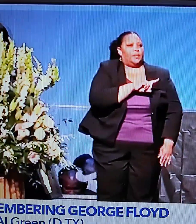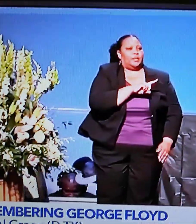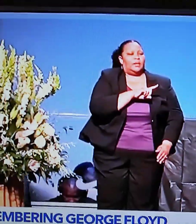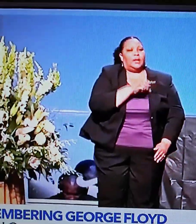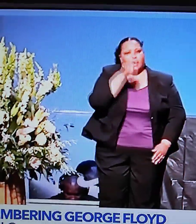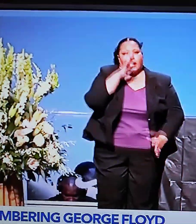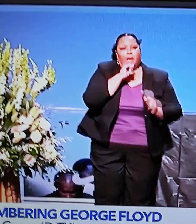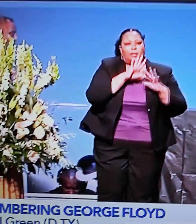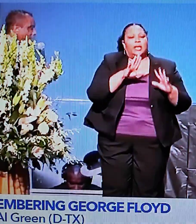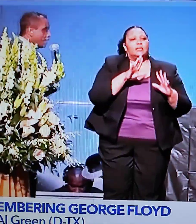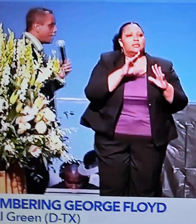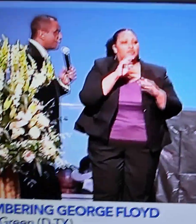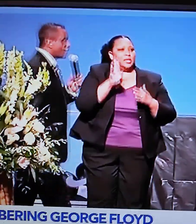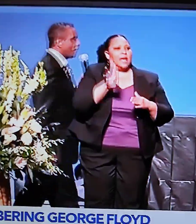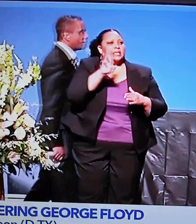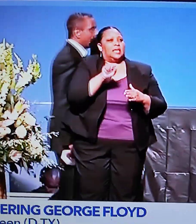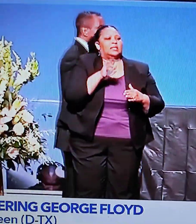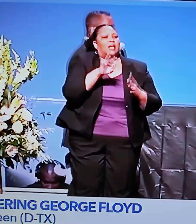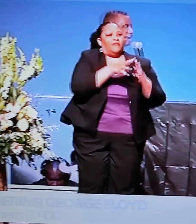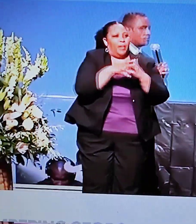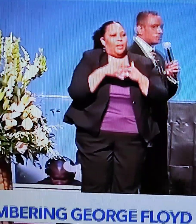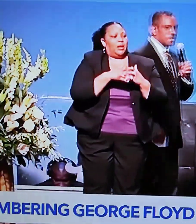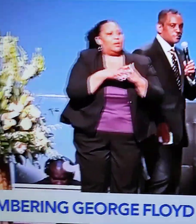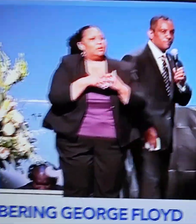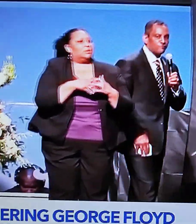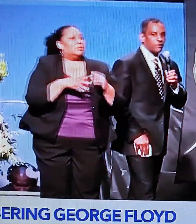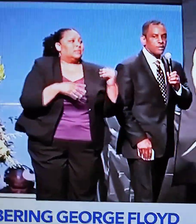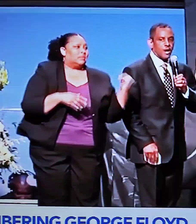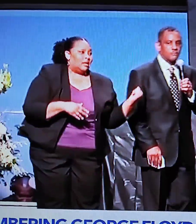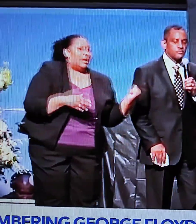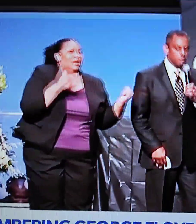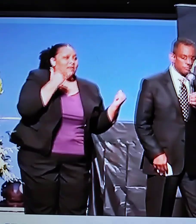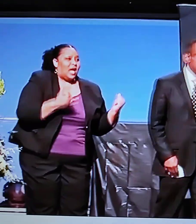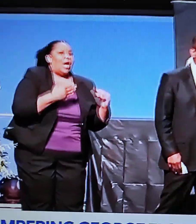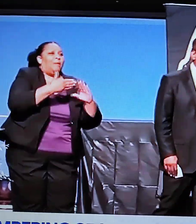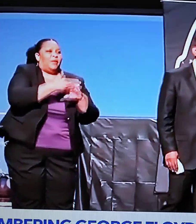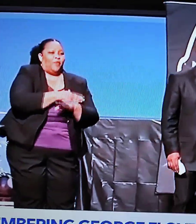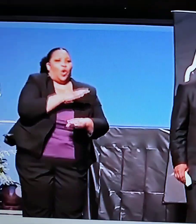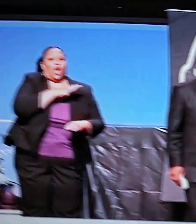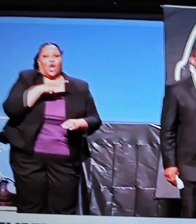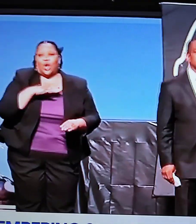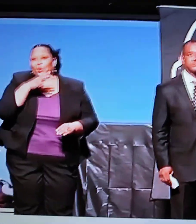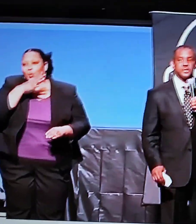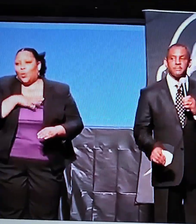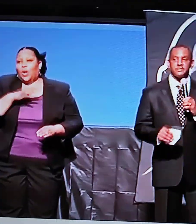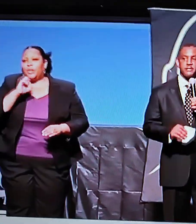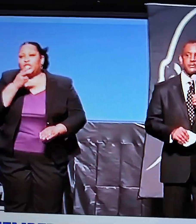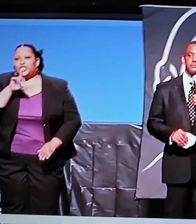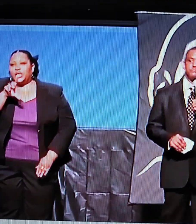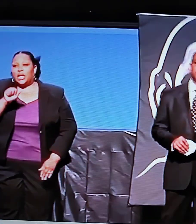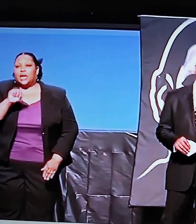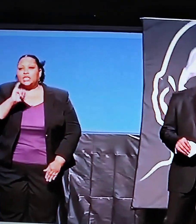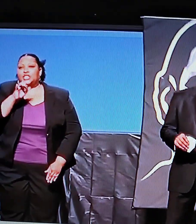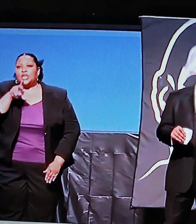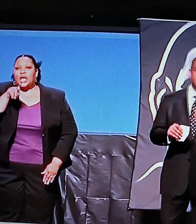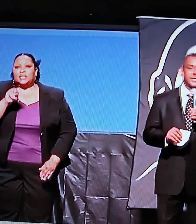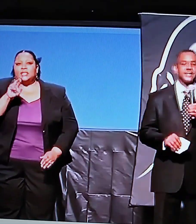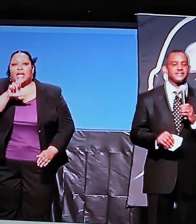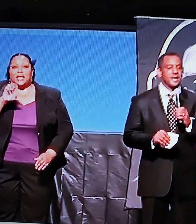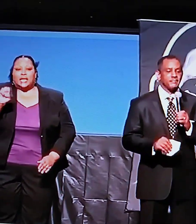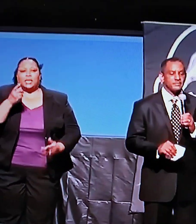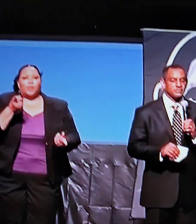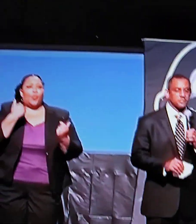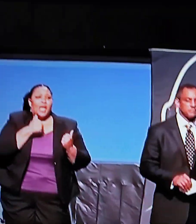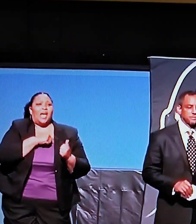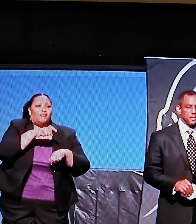God bless the United States of America. Just before Congresswoman Sheila Jackson Lee comes, let me tell you, we have a